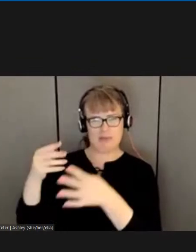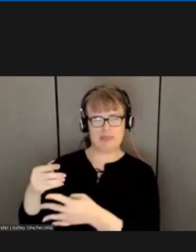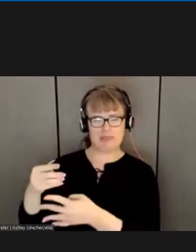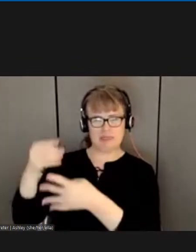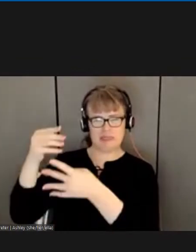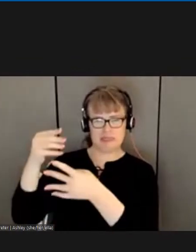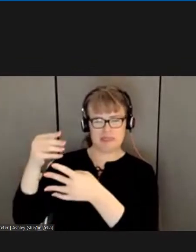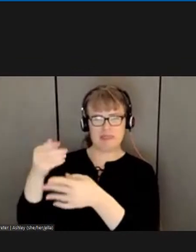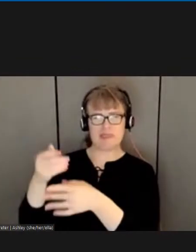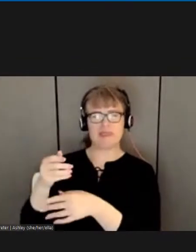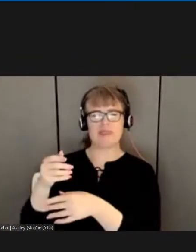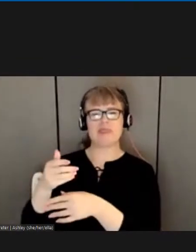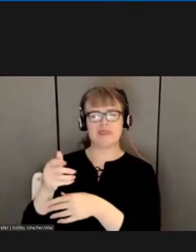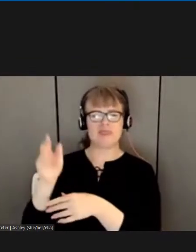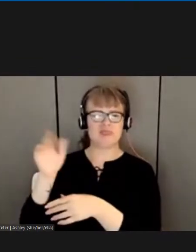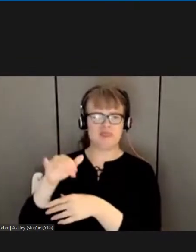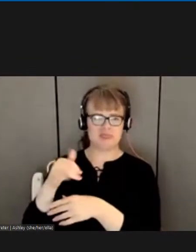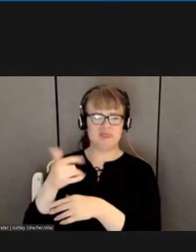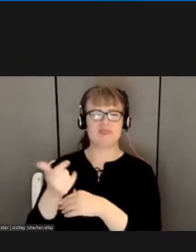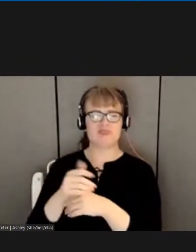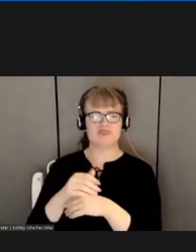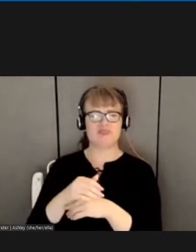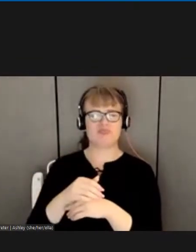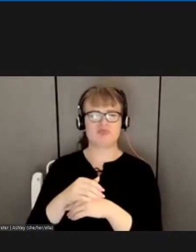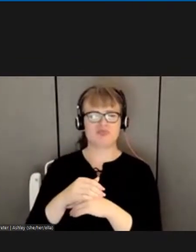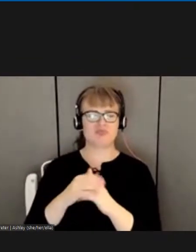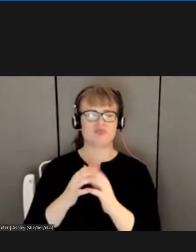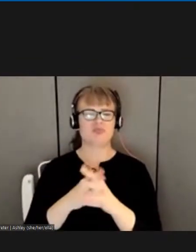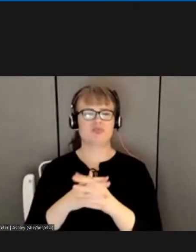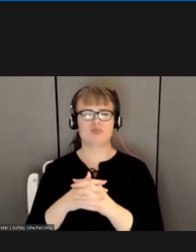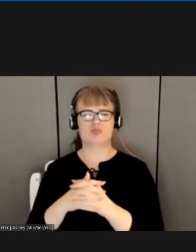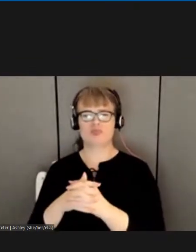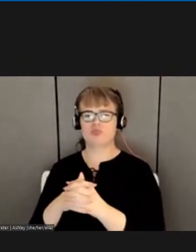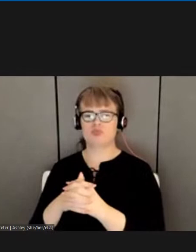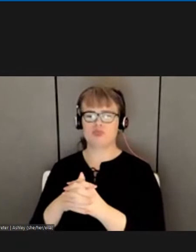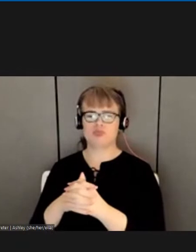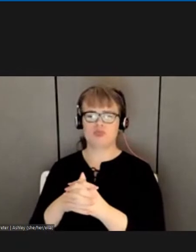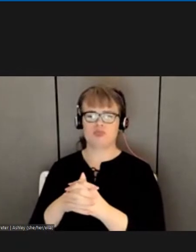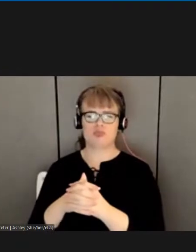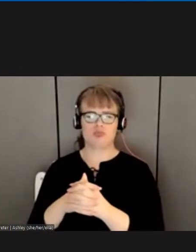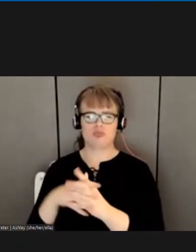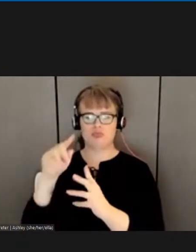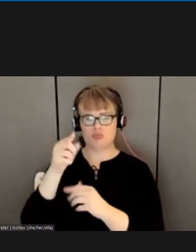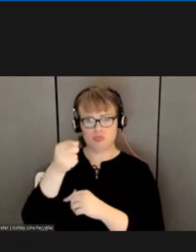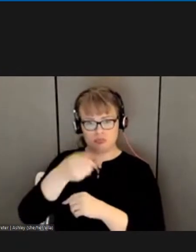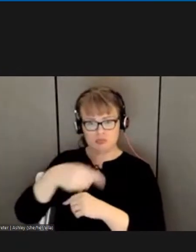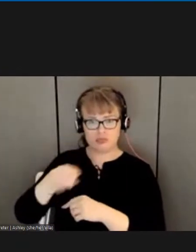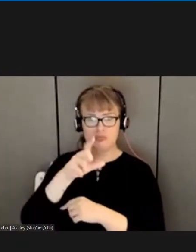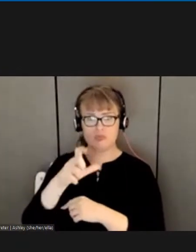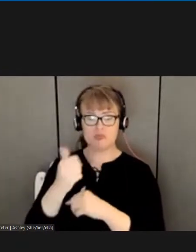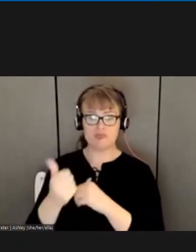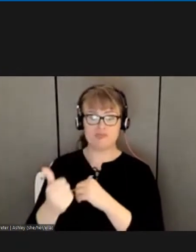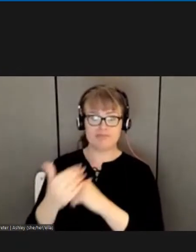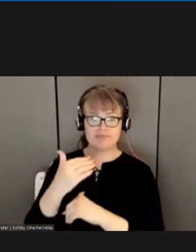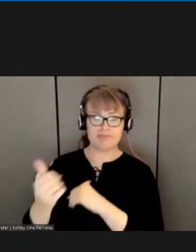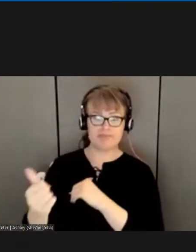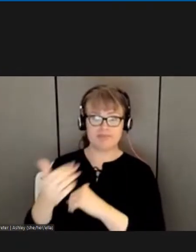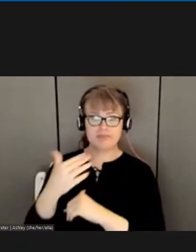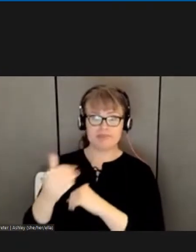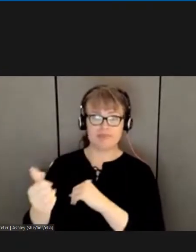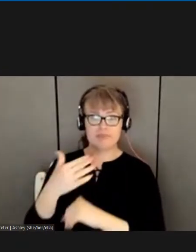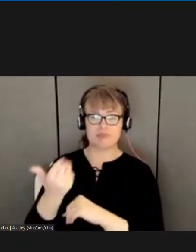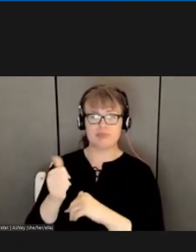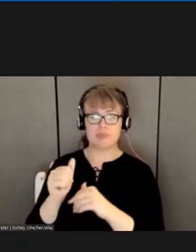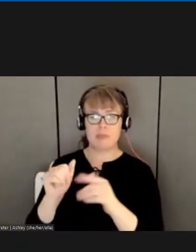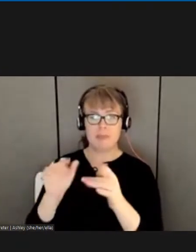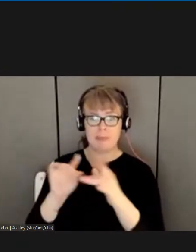of our negotiators. To those of you who are sending me messages that you raised your hand, we are